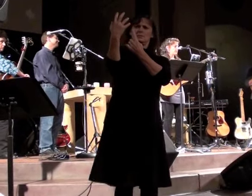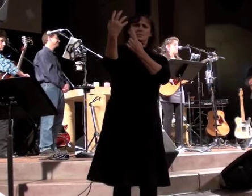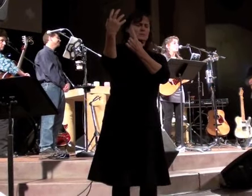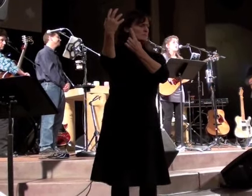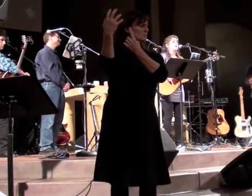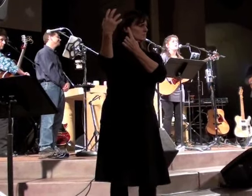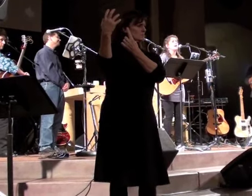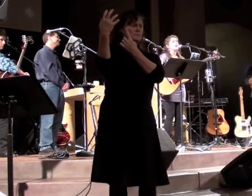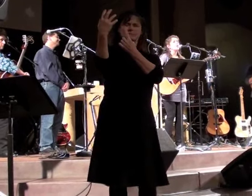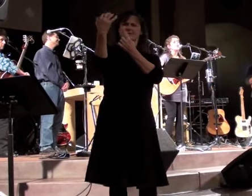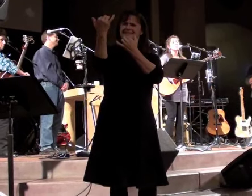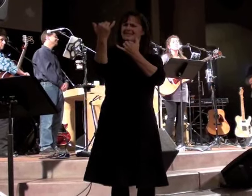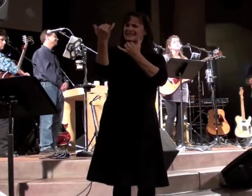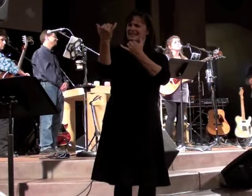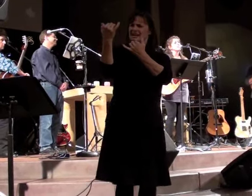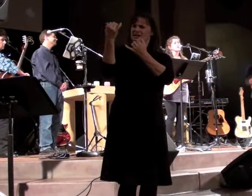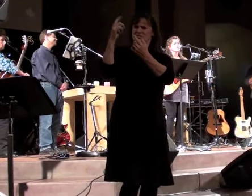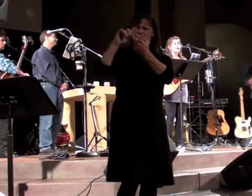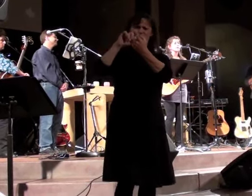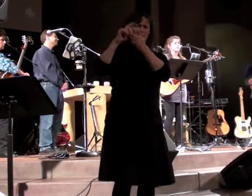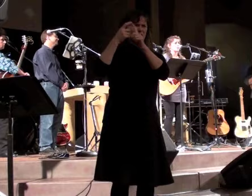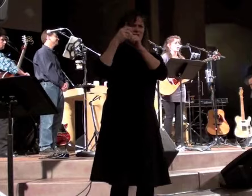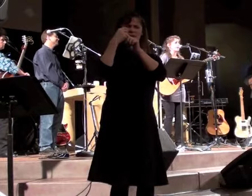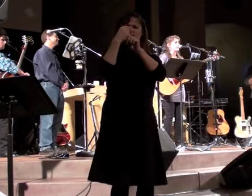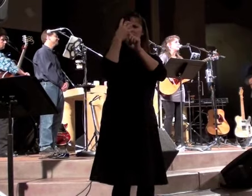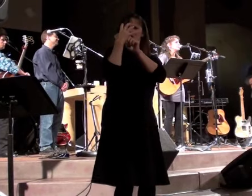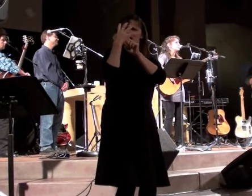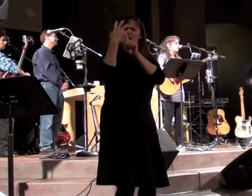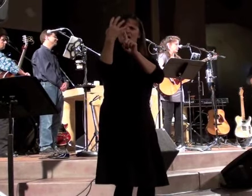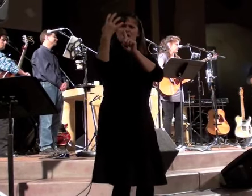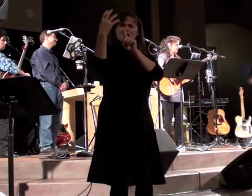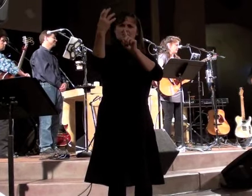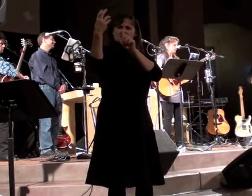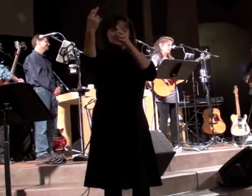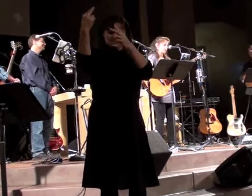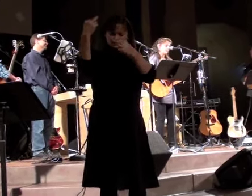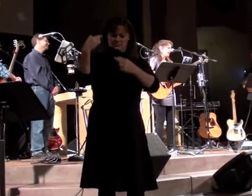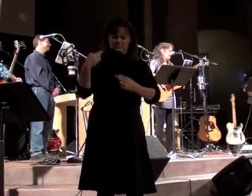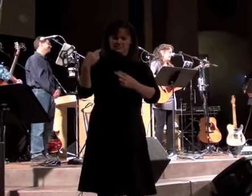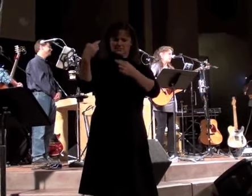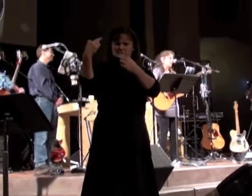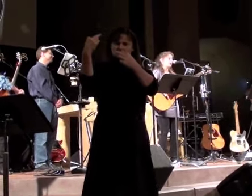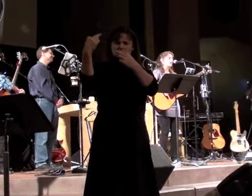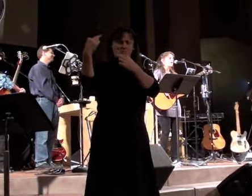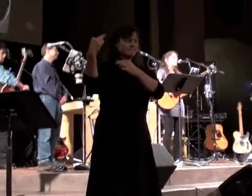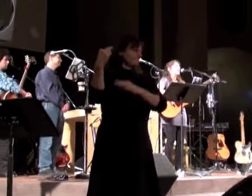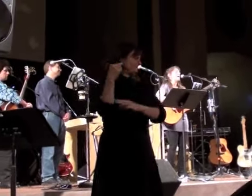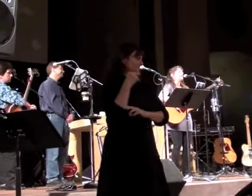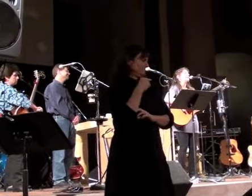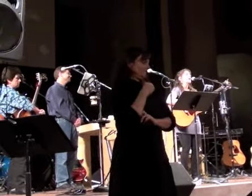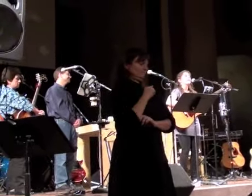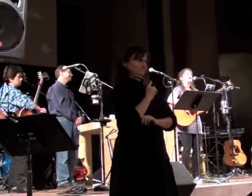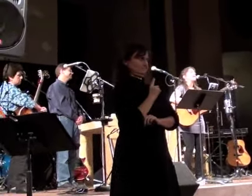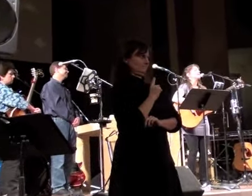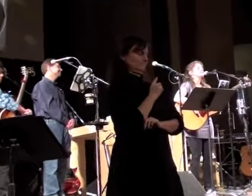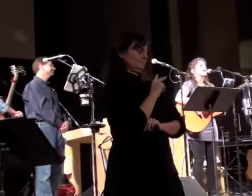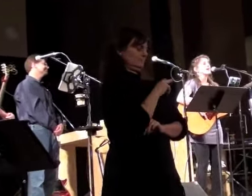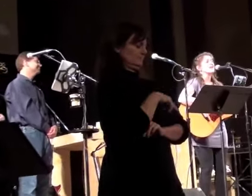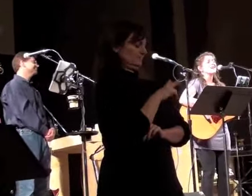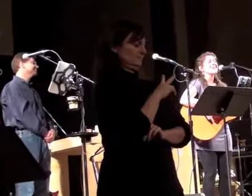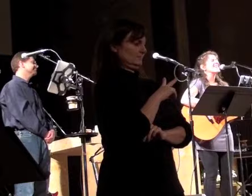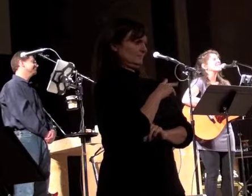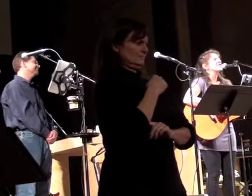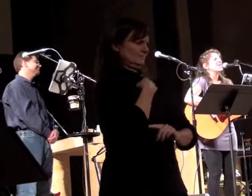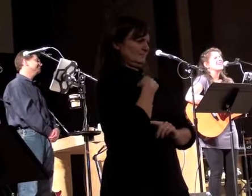But now old friends are acting strange. They shake their heads and they